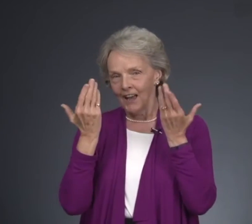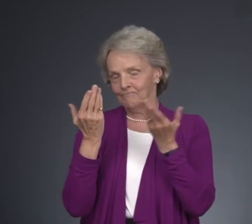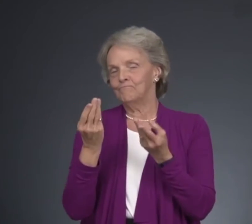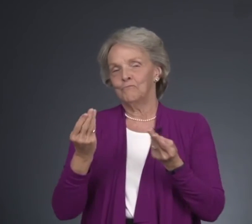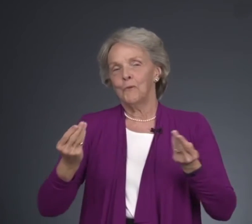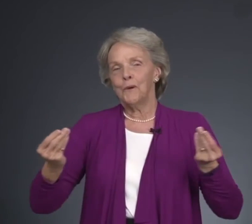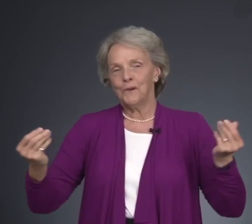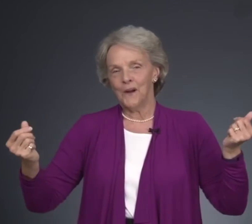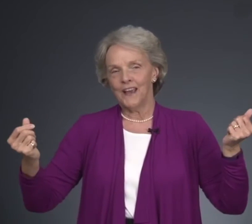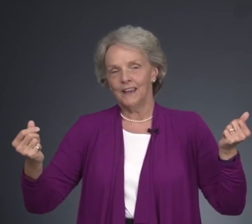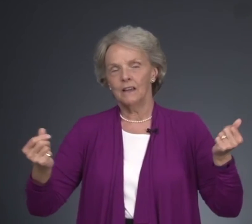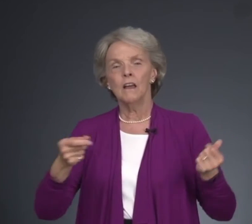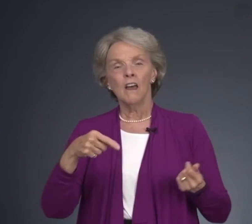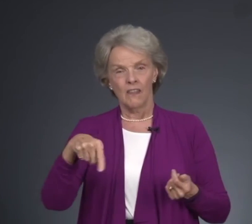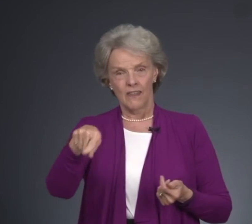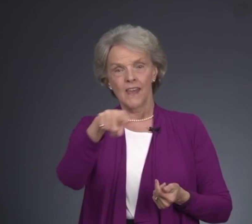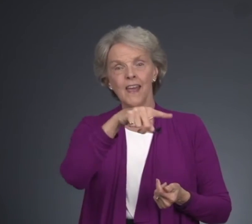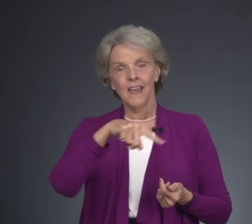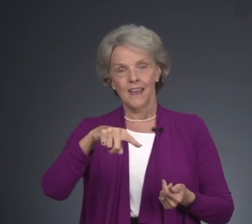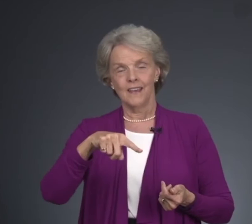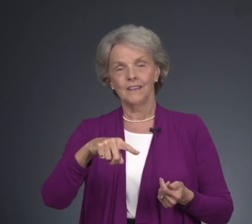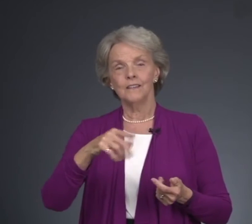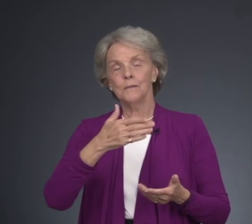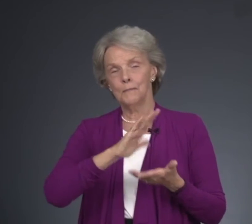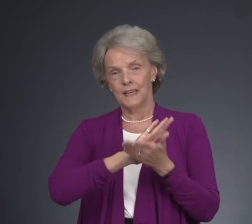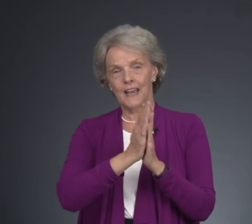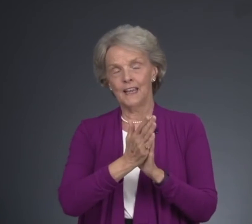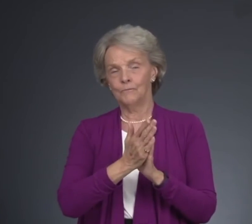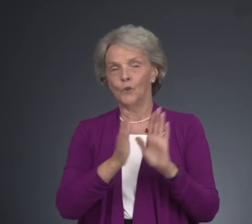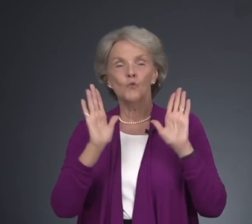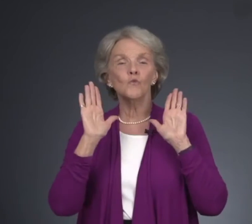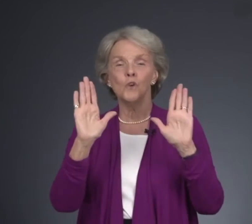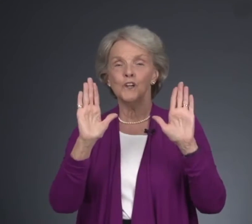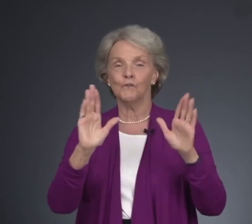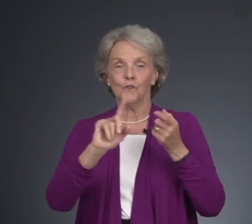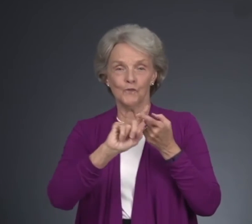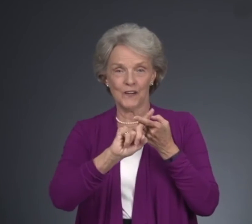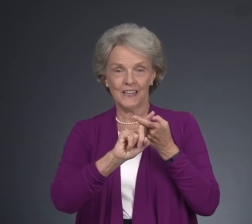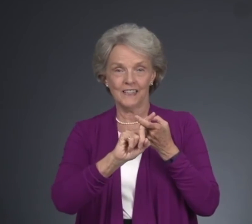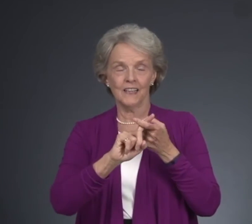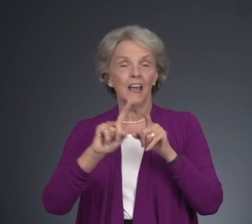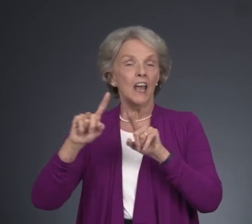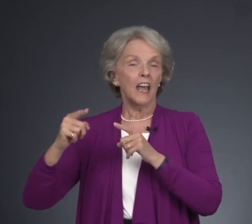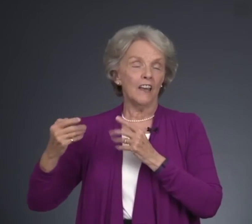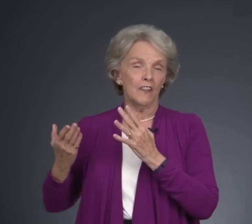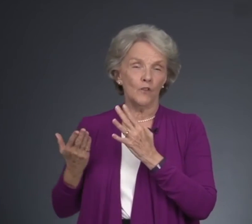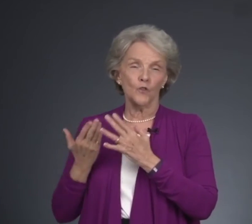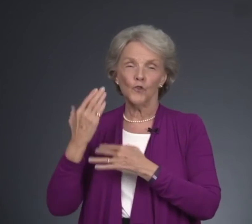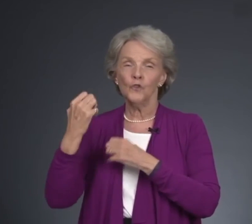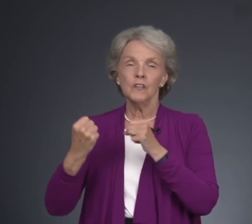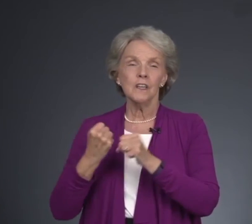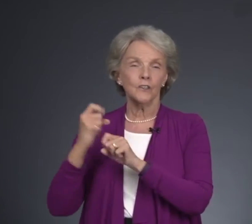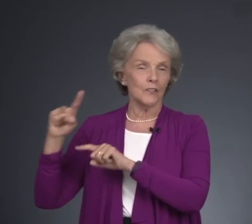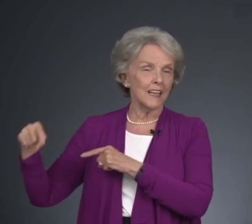went away. They became wonderful friends. And then through the years,